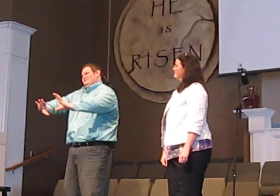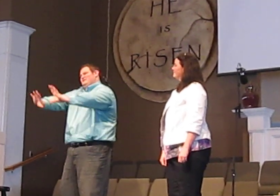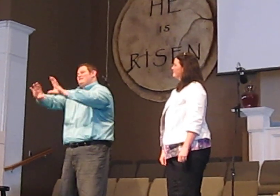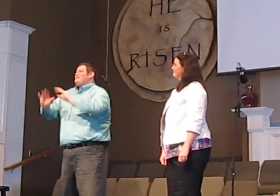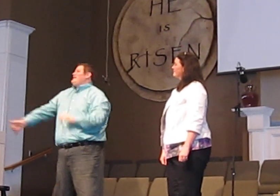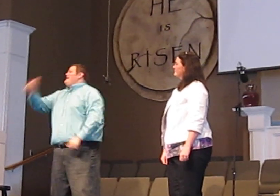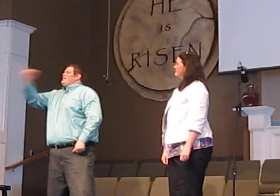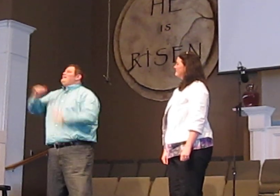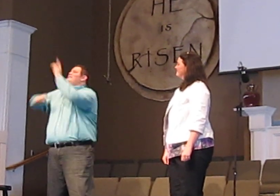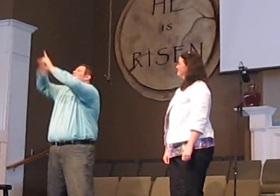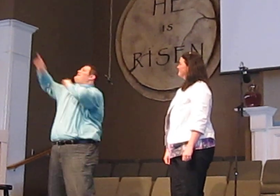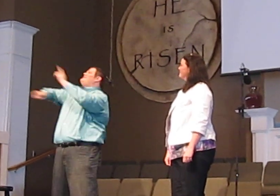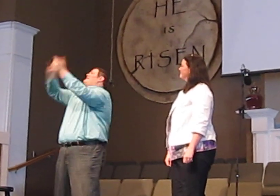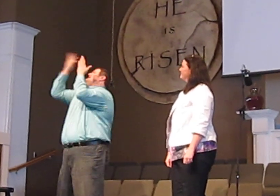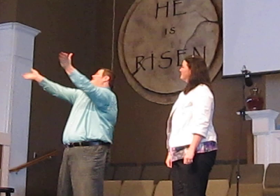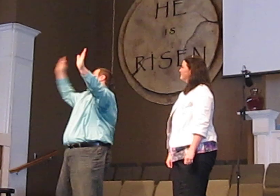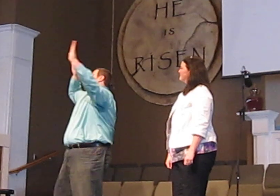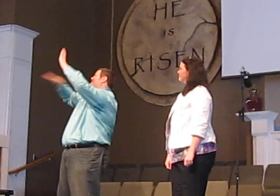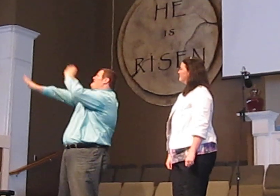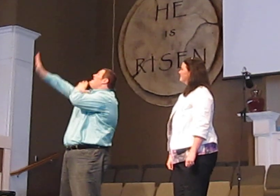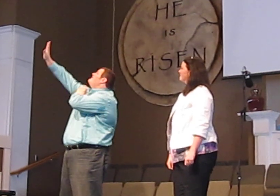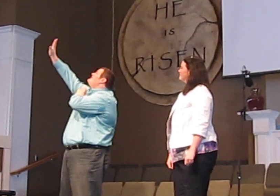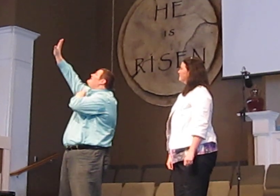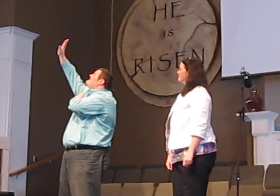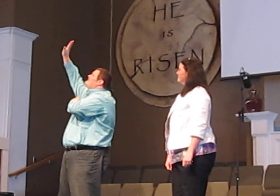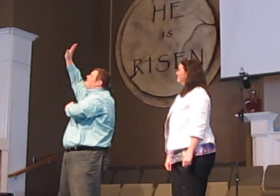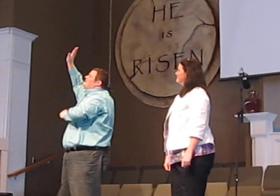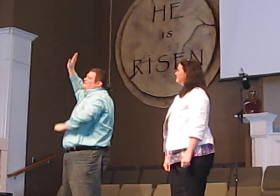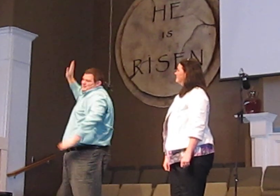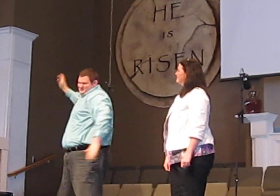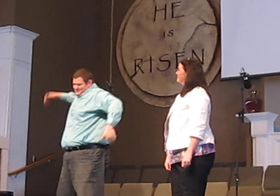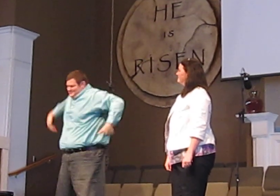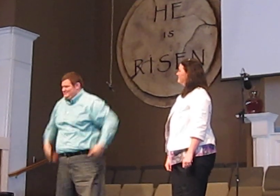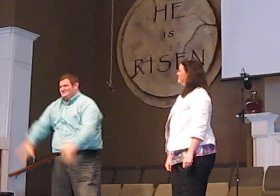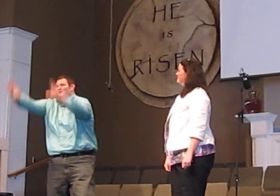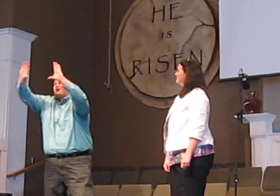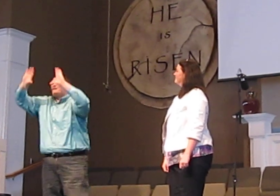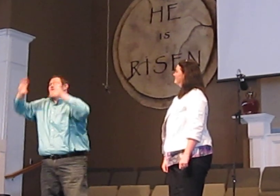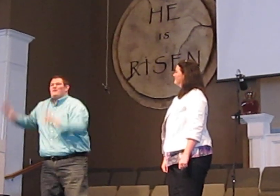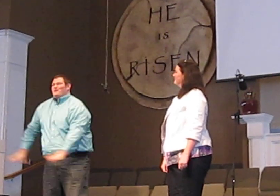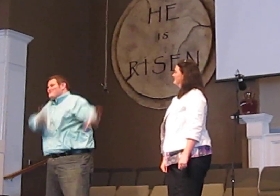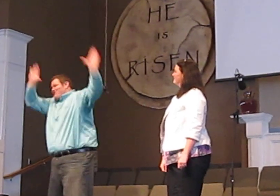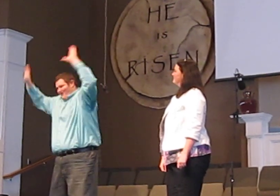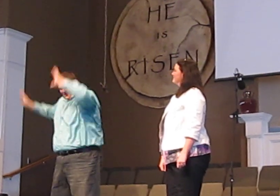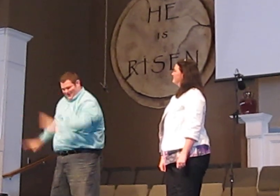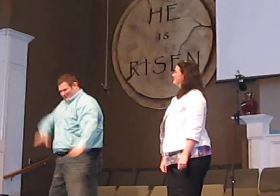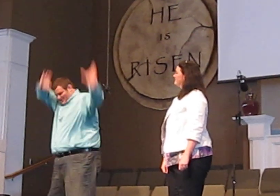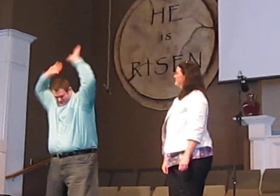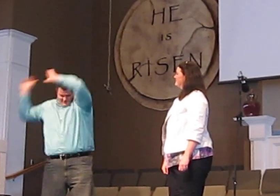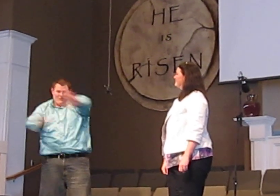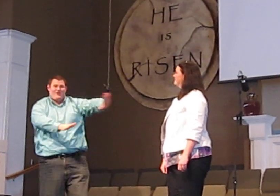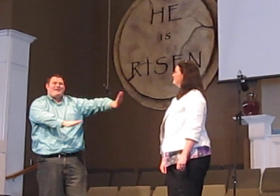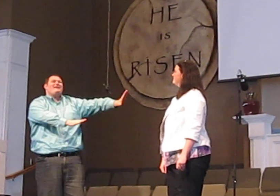and like lightning from hell, the stone was rolled away,